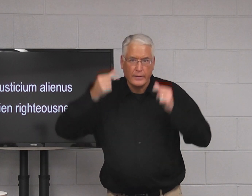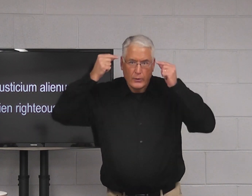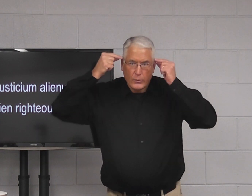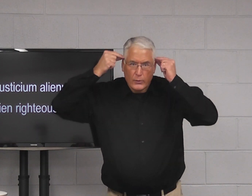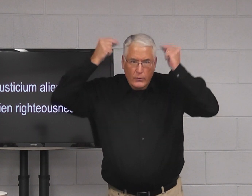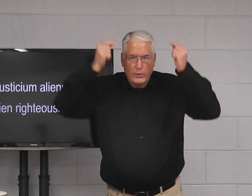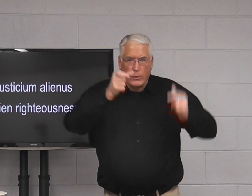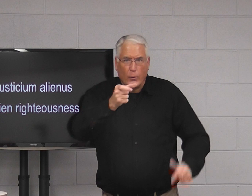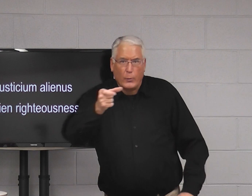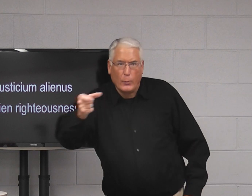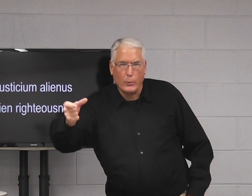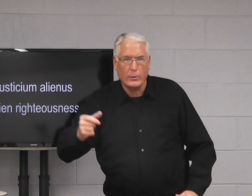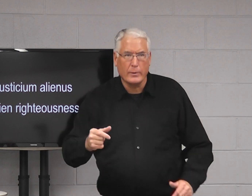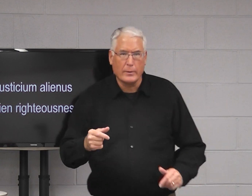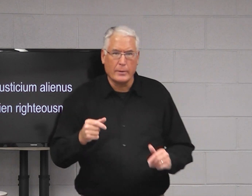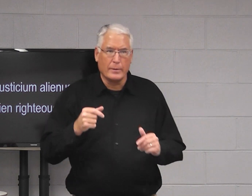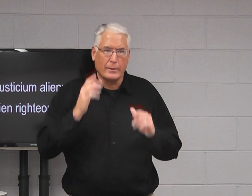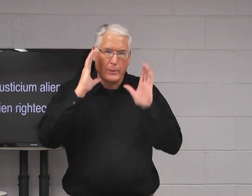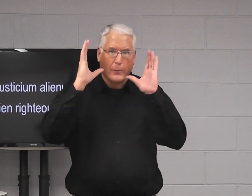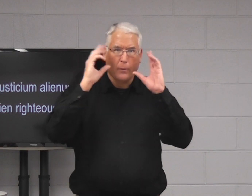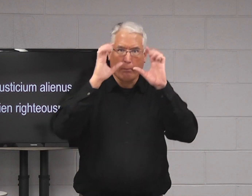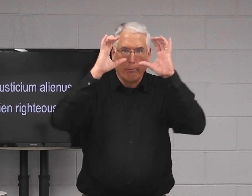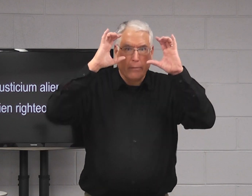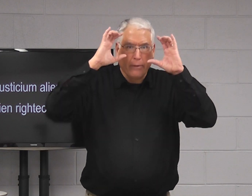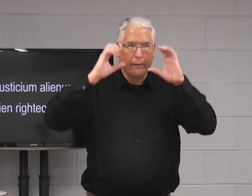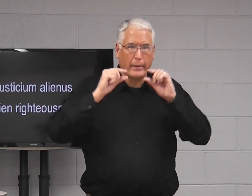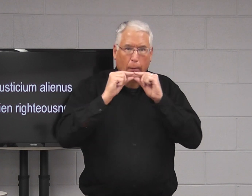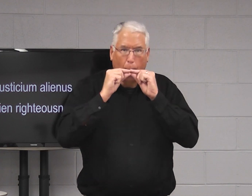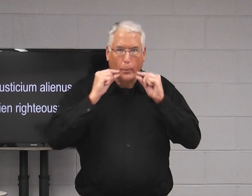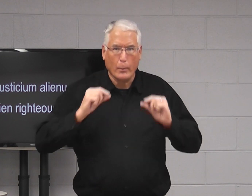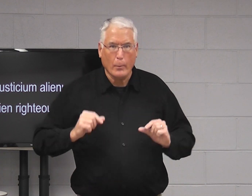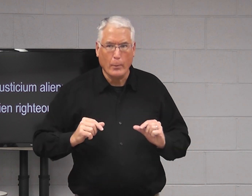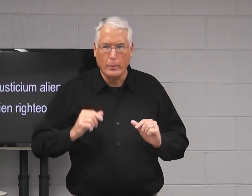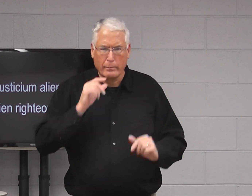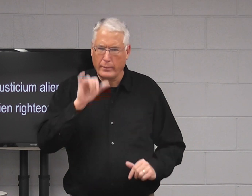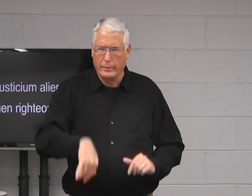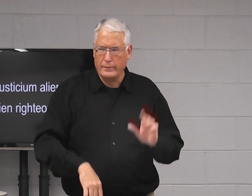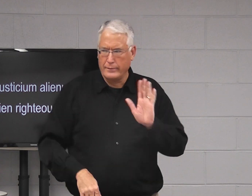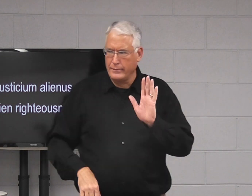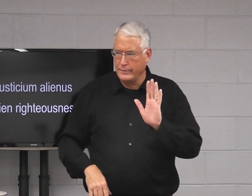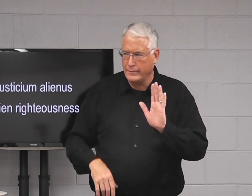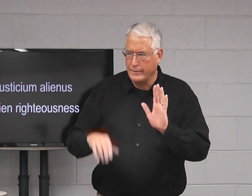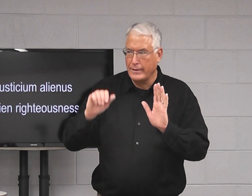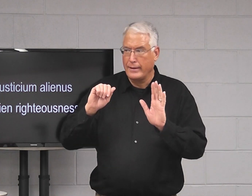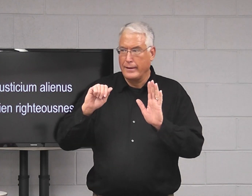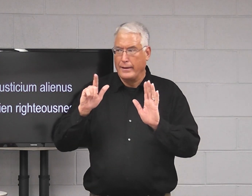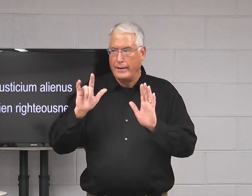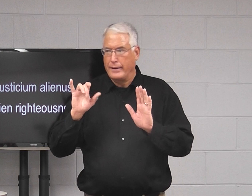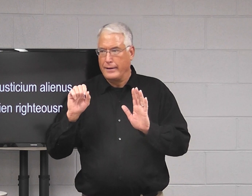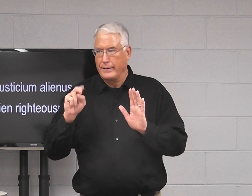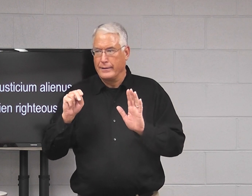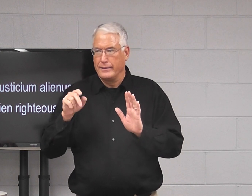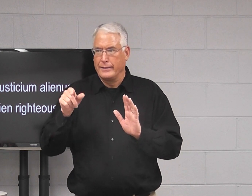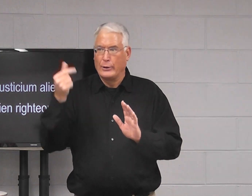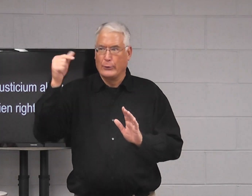It doesn't mean a Martian or somebody from outside of outer space. That's not what we're talking about, an alien.